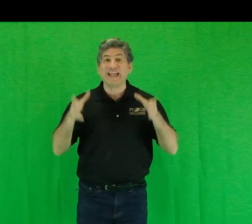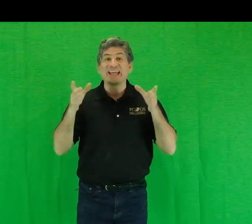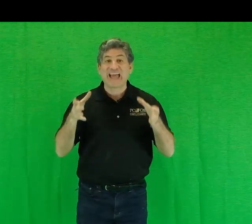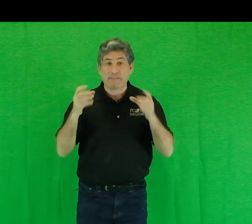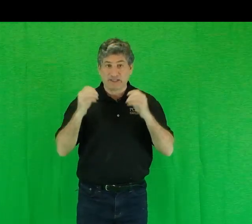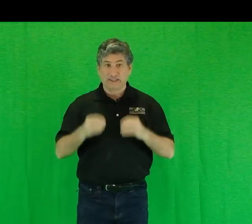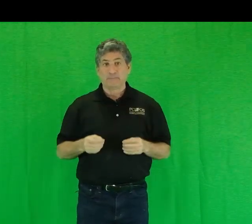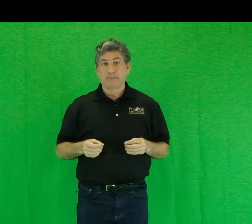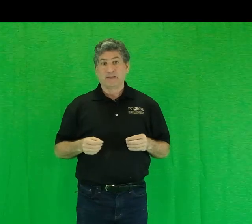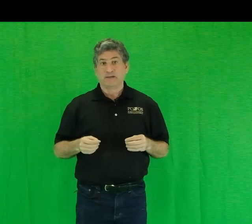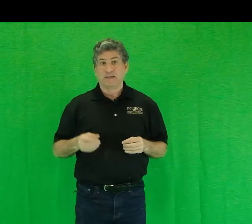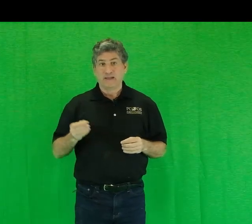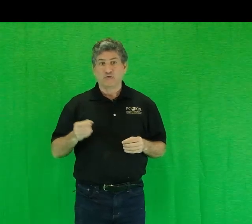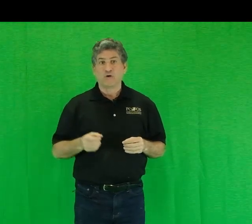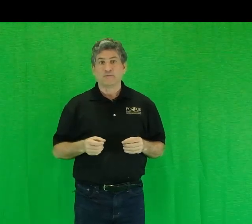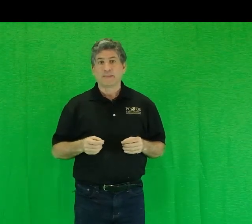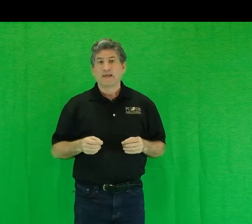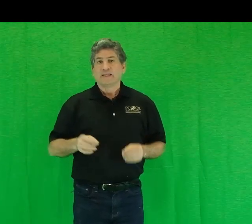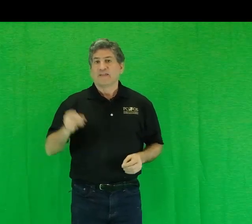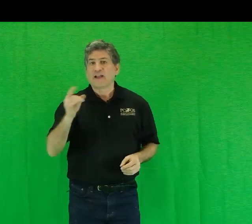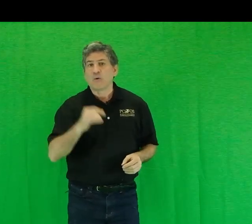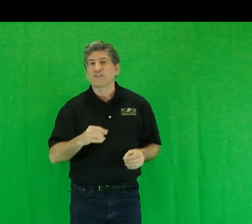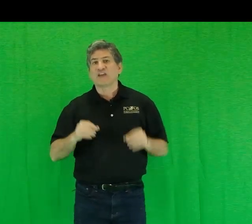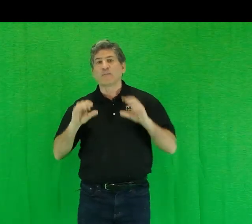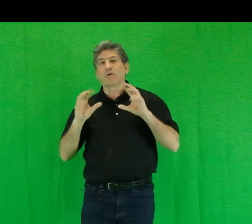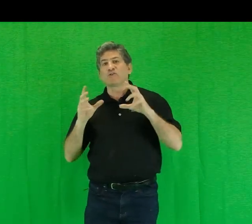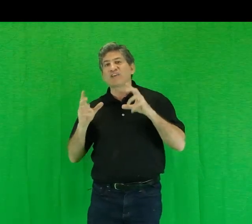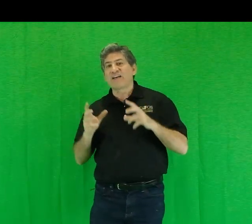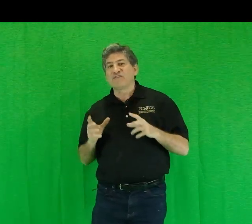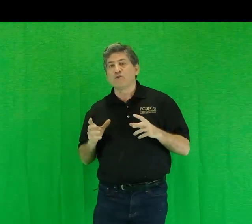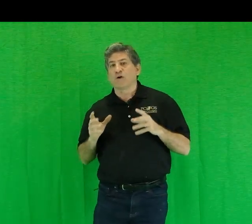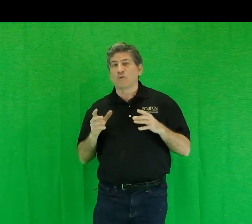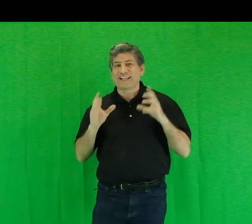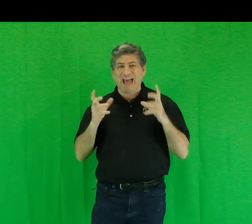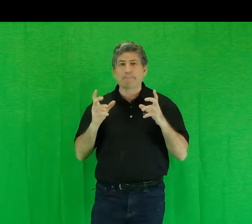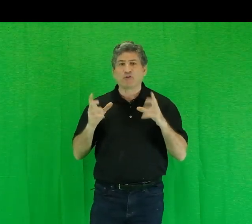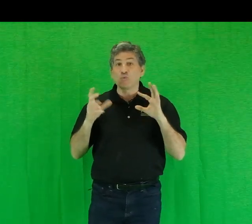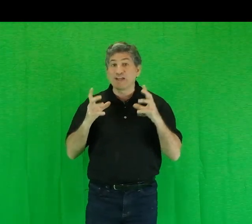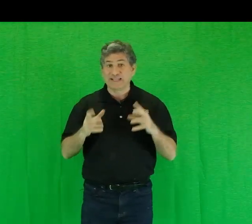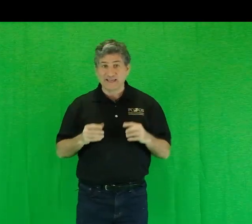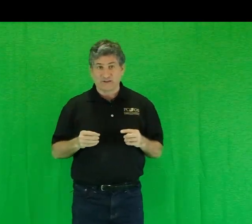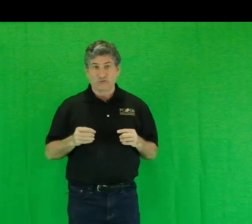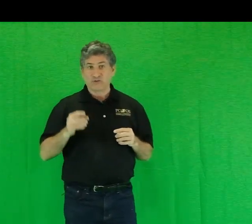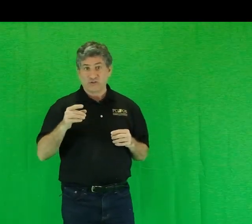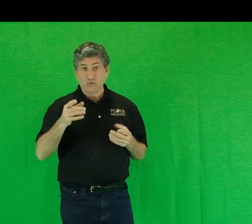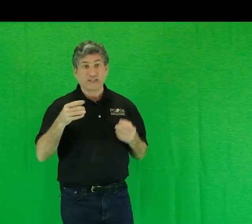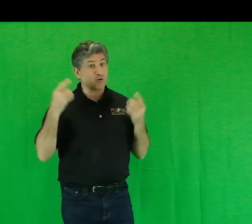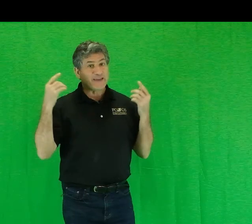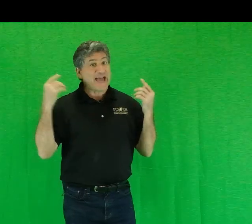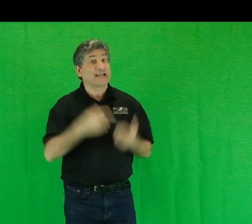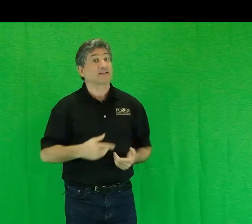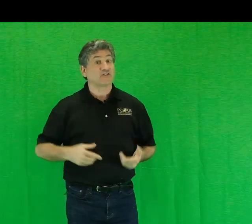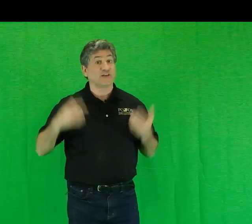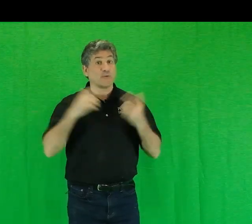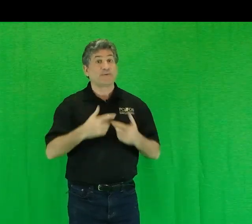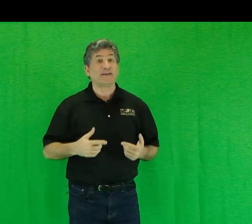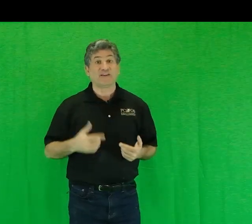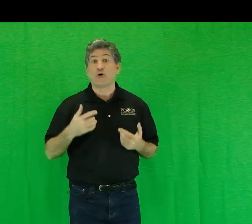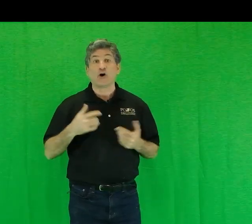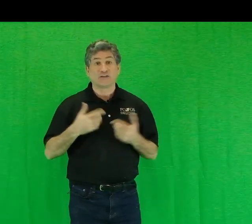capital, end quote. Now they go on to give a bird's eye view on what capital really is, which you will hear me endlessly repeat in all of